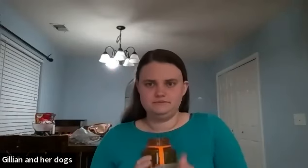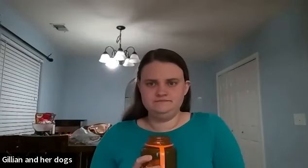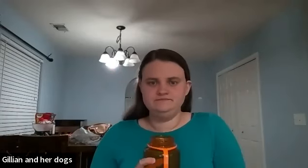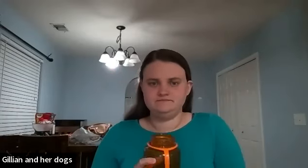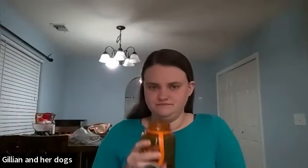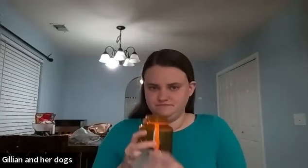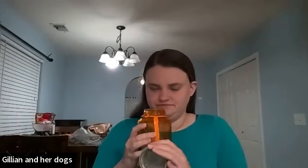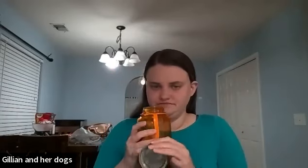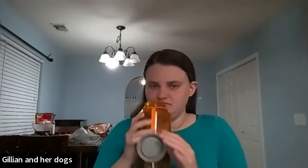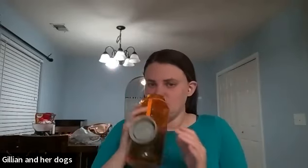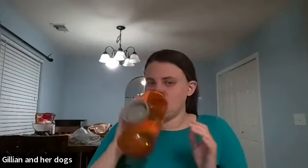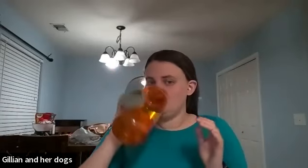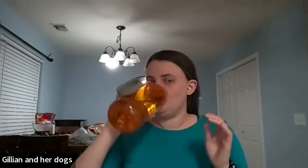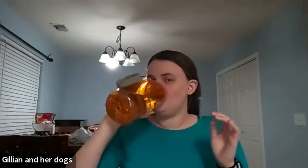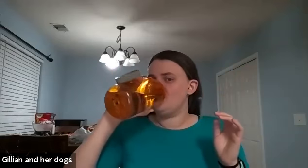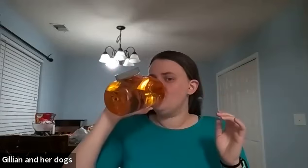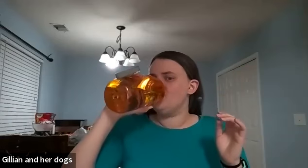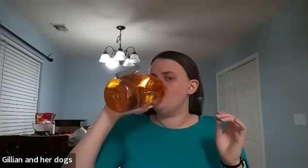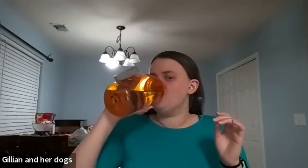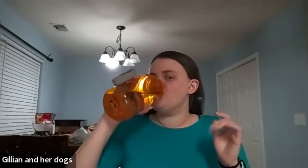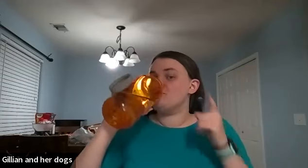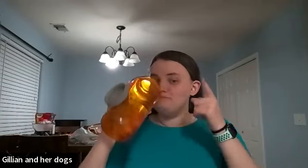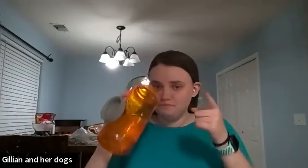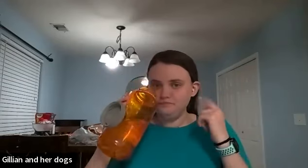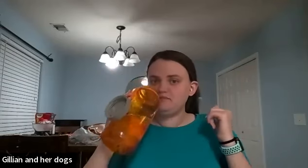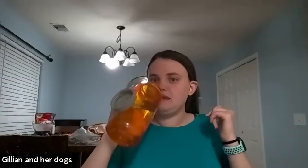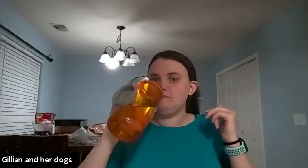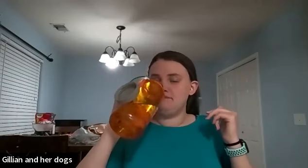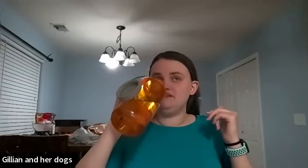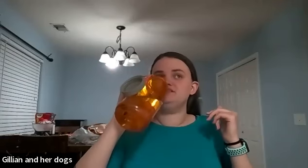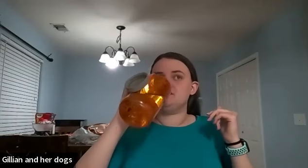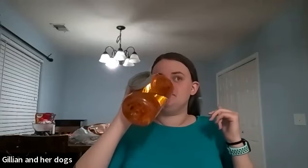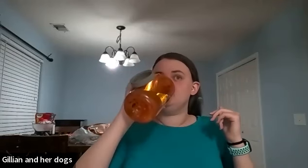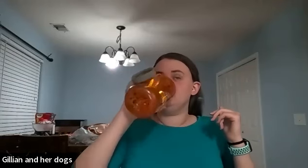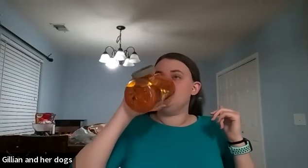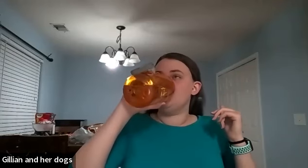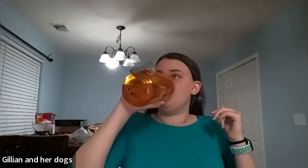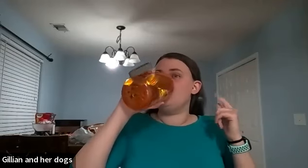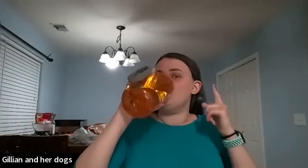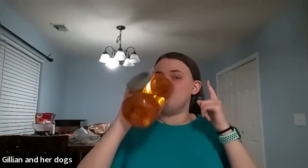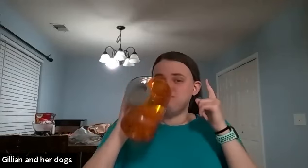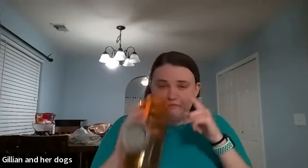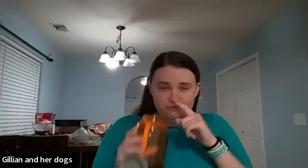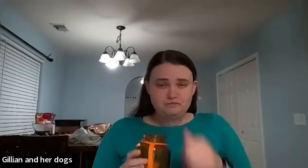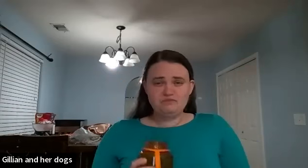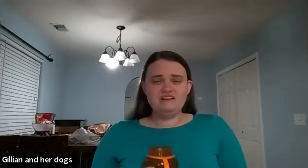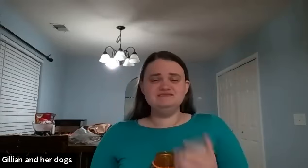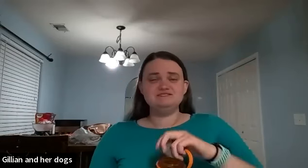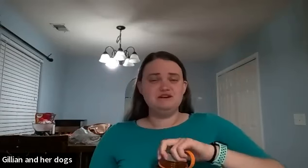belt and scarf good sorry